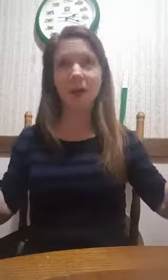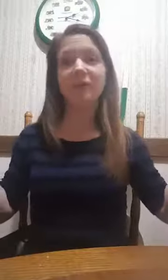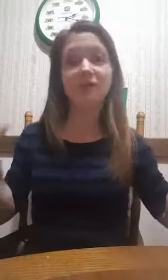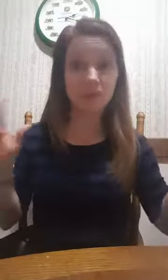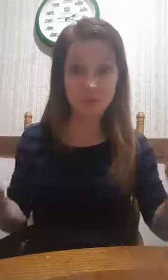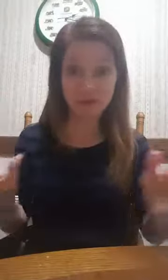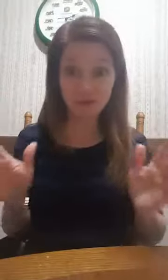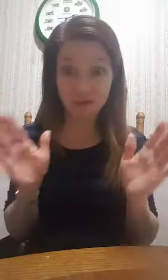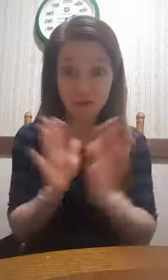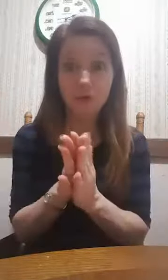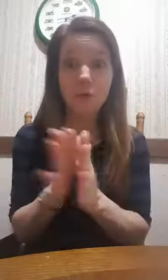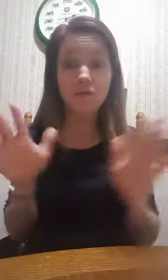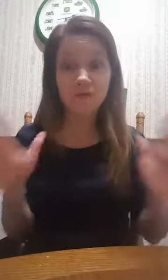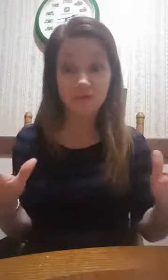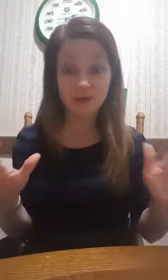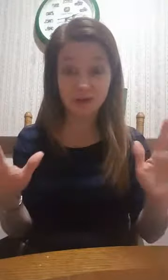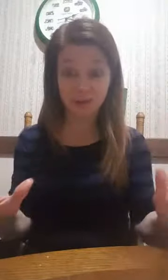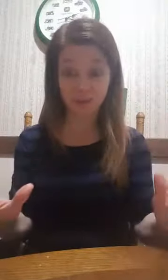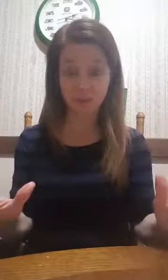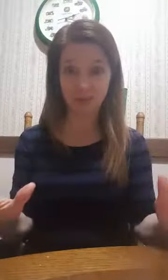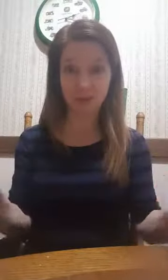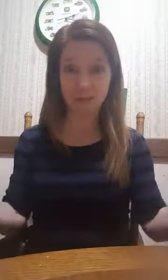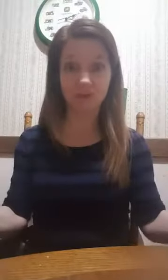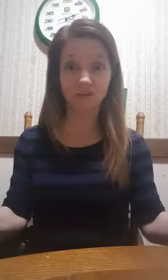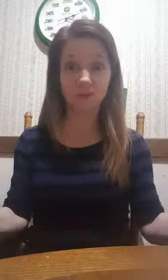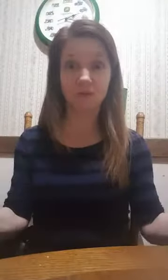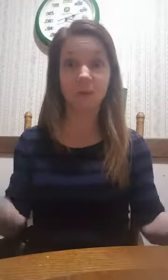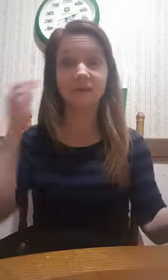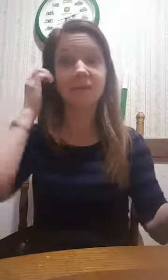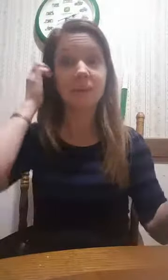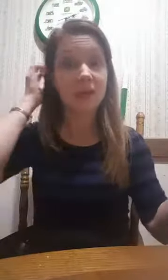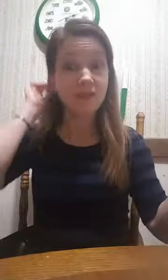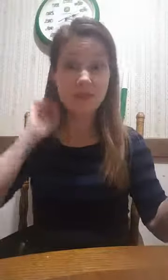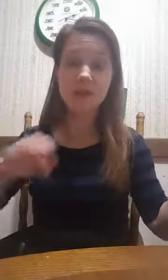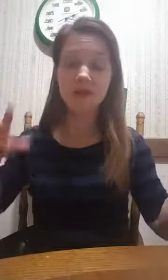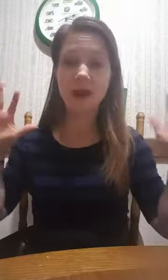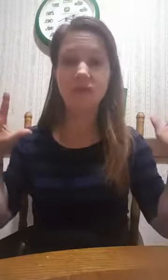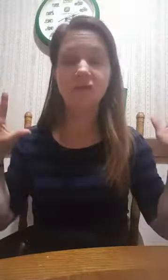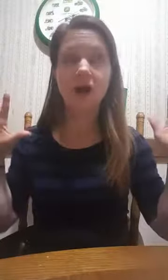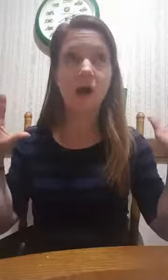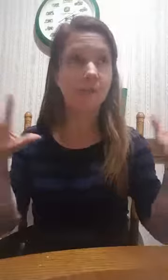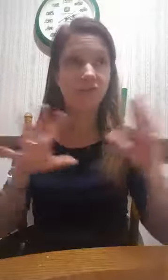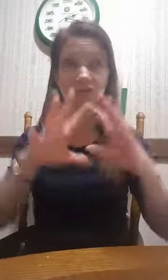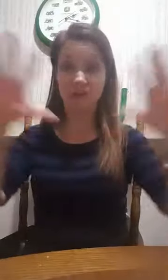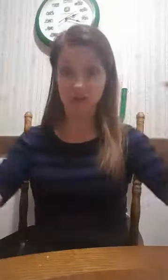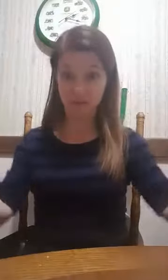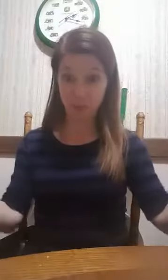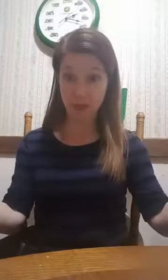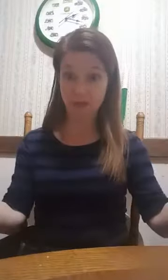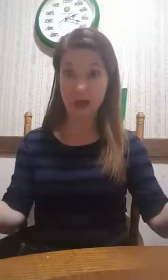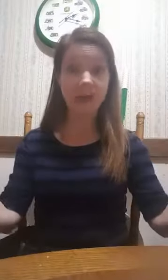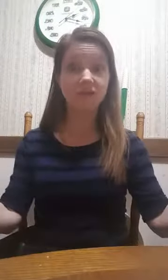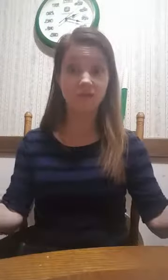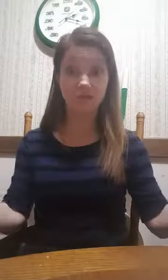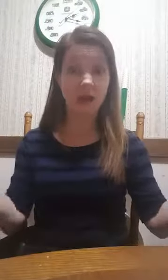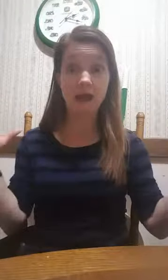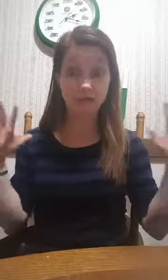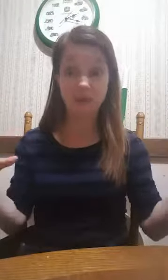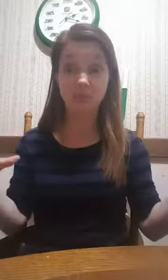probably two of my two favorite tips that I'm going to share with you about sleep, and these have just changed the way that I have slept